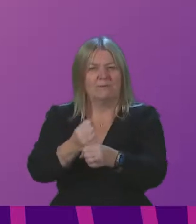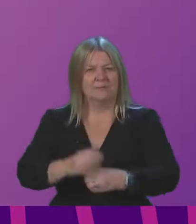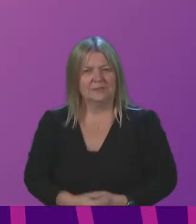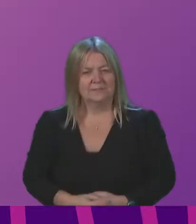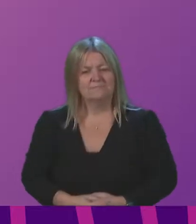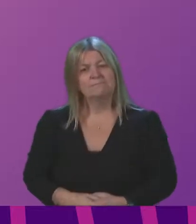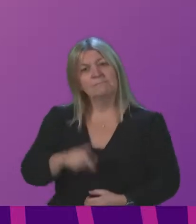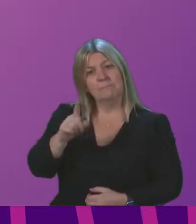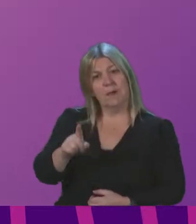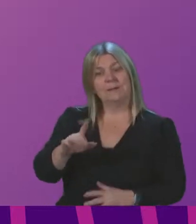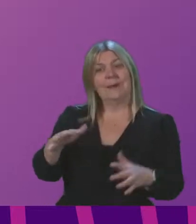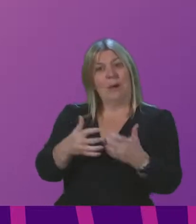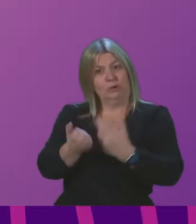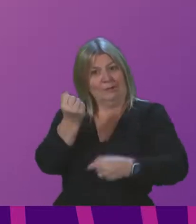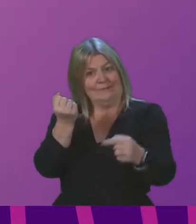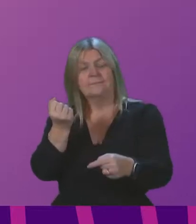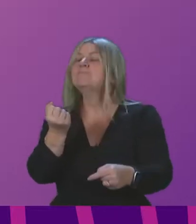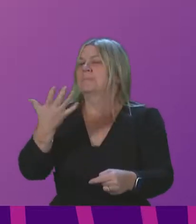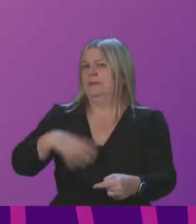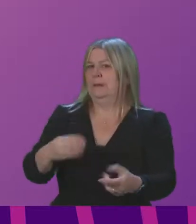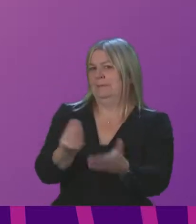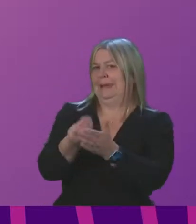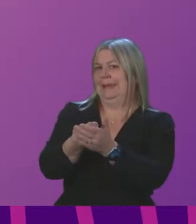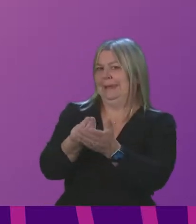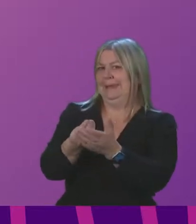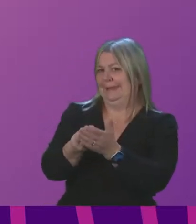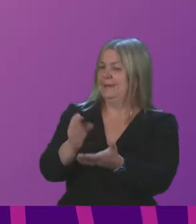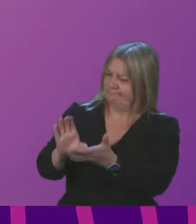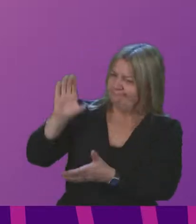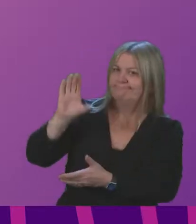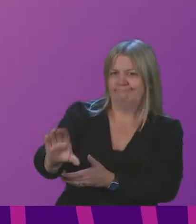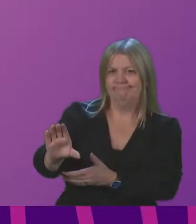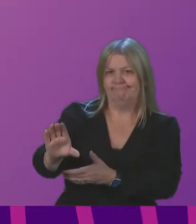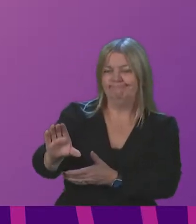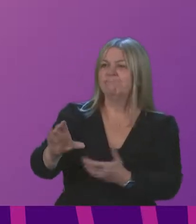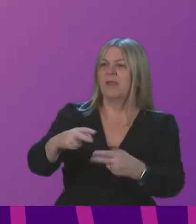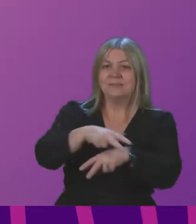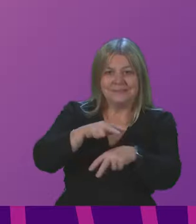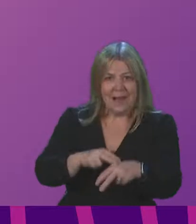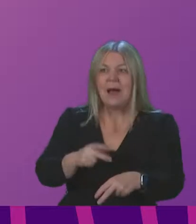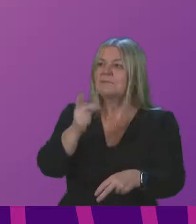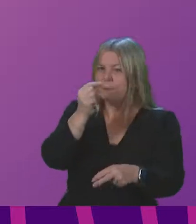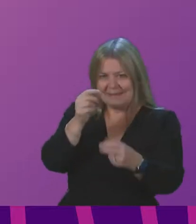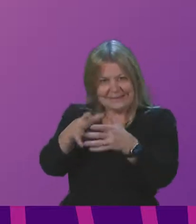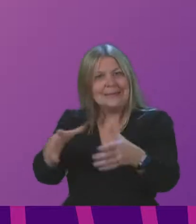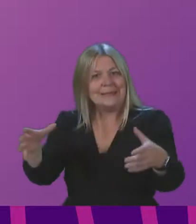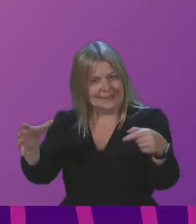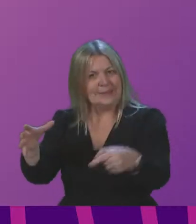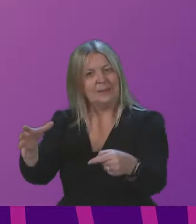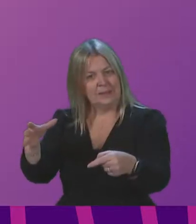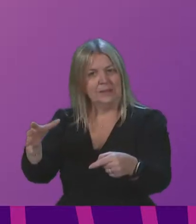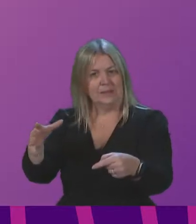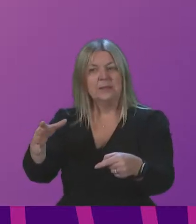government needs to have the finances, certainty, workforce and tools to deliver that transformative